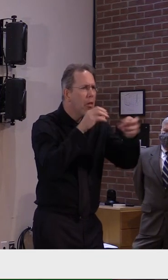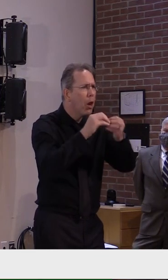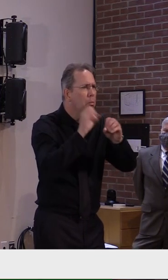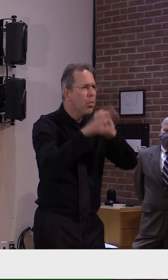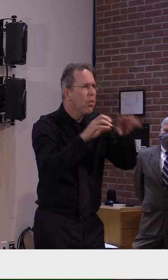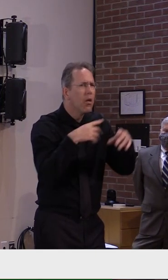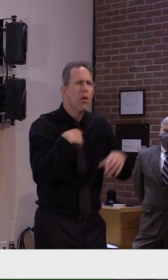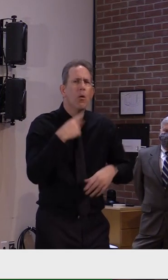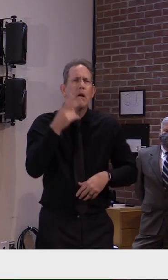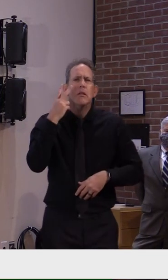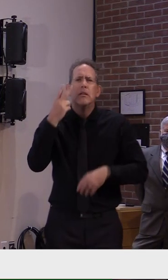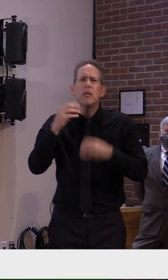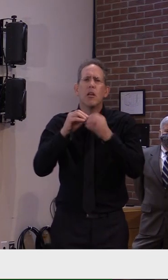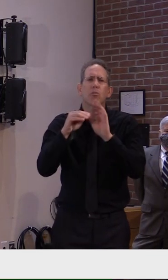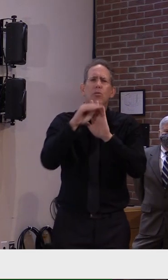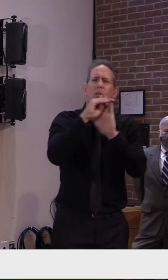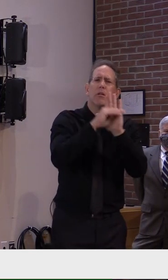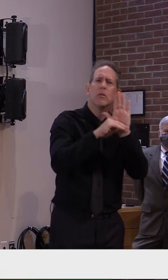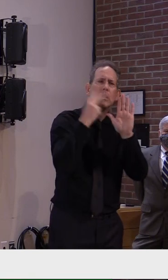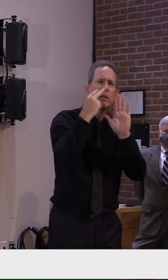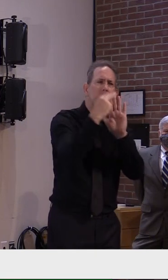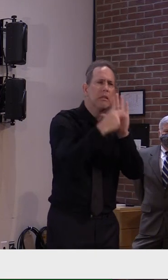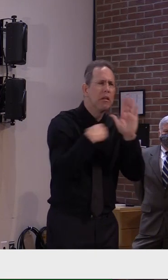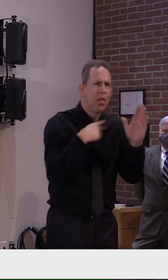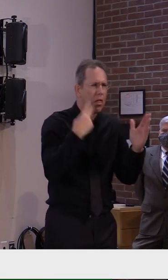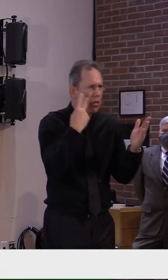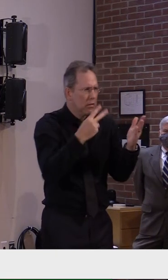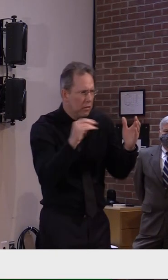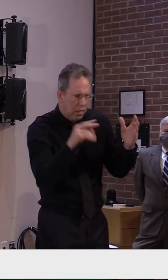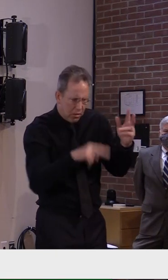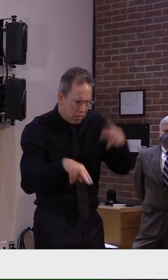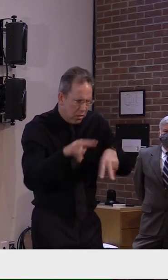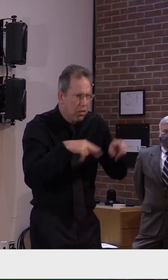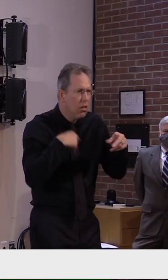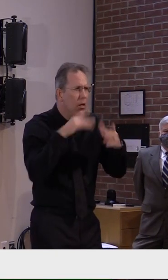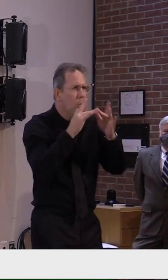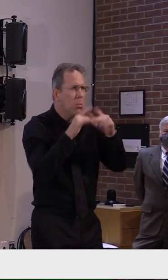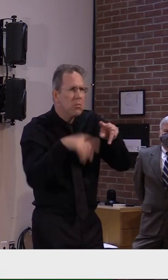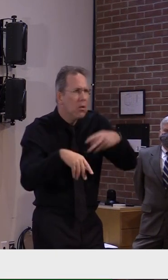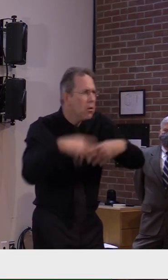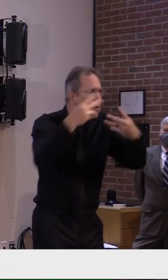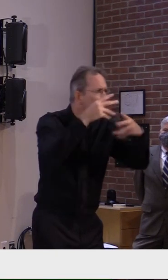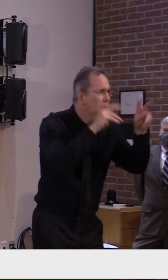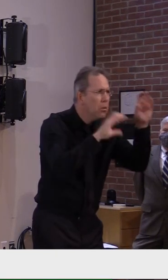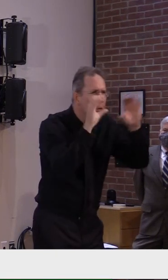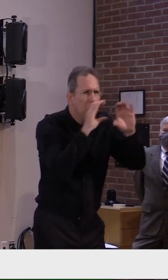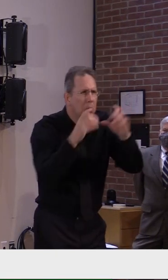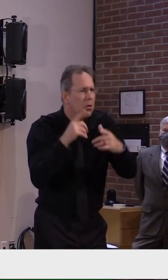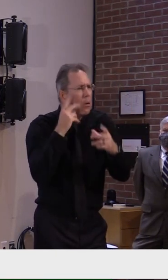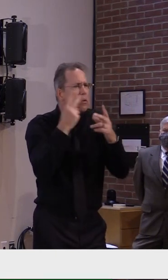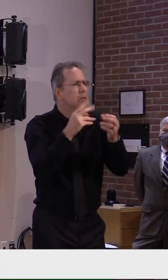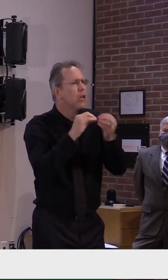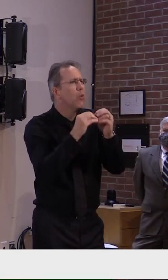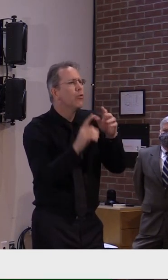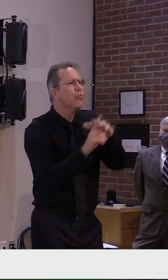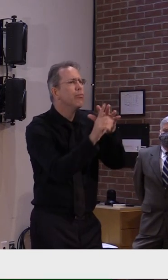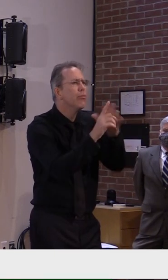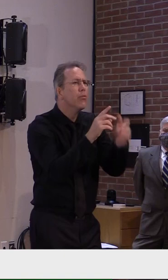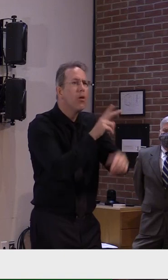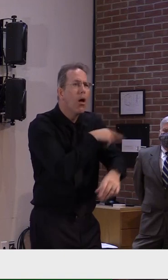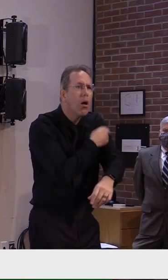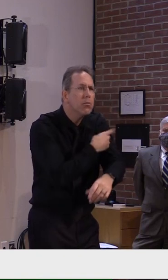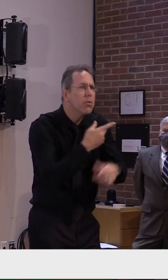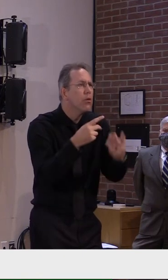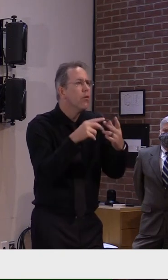nursing home down in Rutland. Now that's 26 patients and 12 staff. Now we just learned from the Caledonia